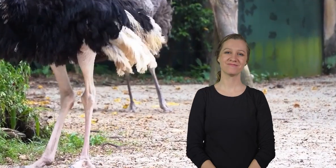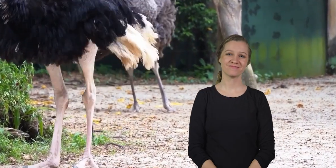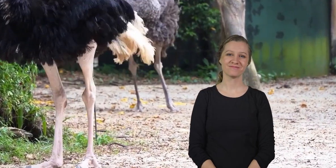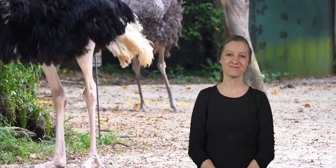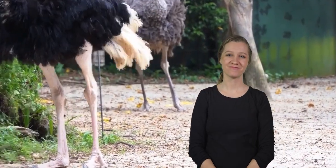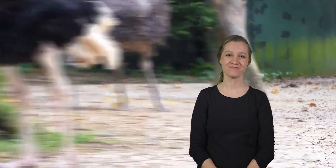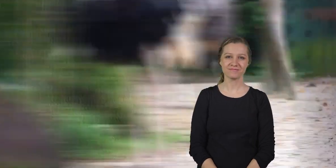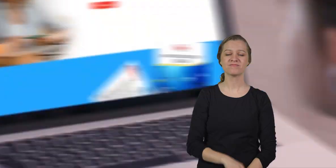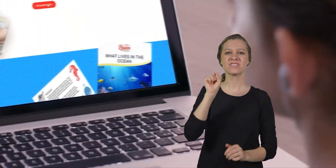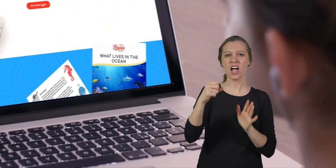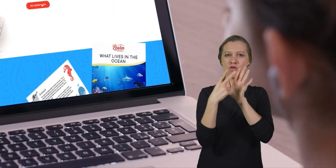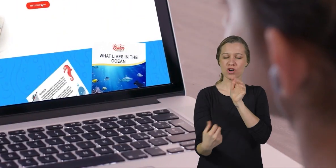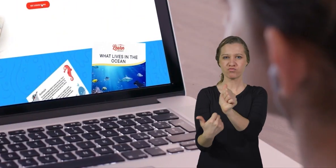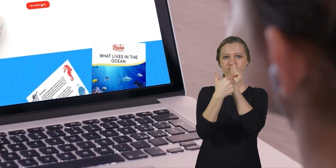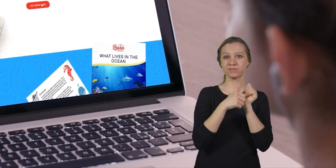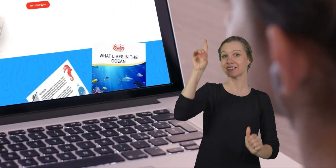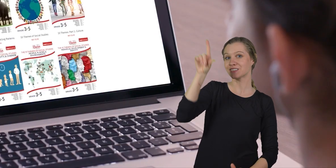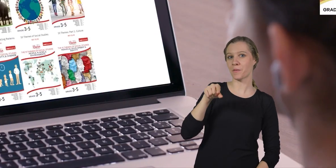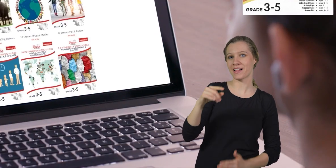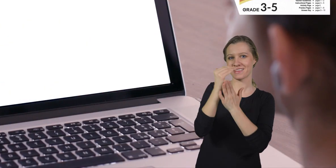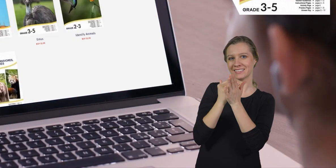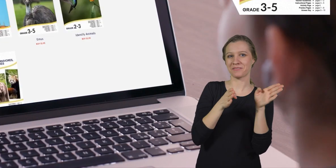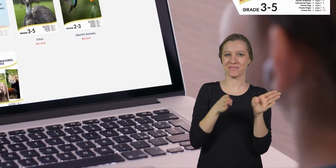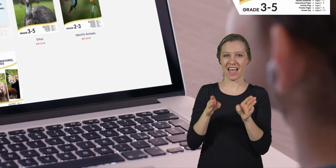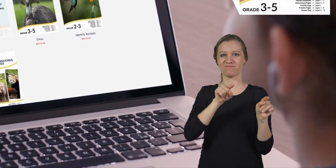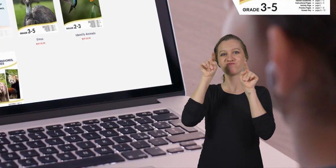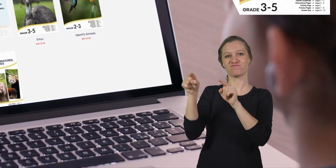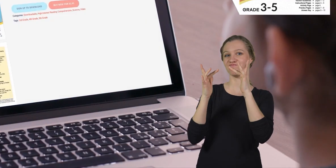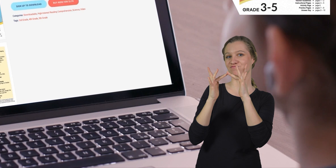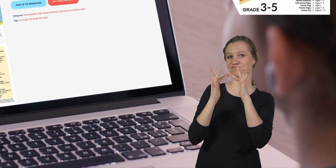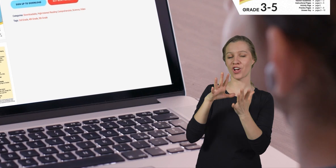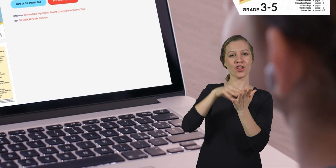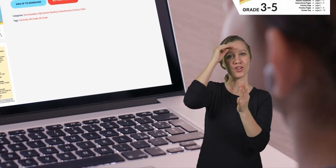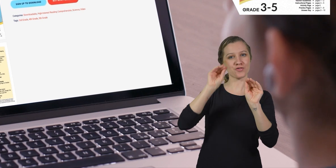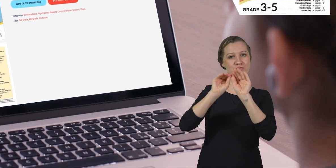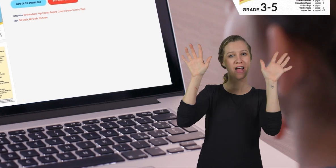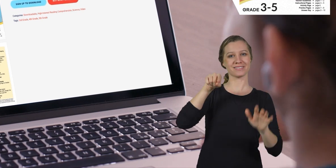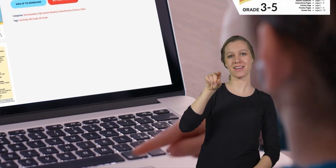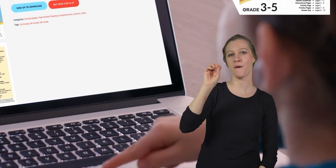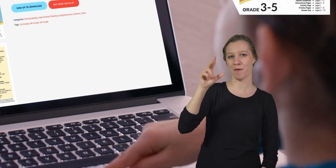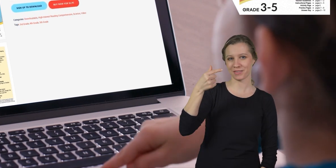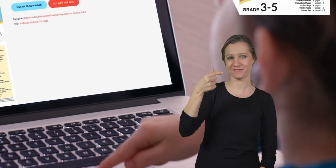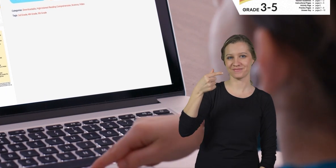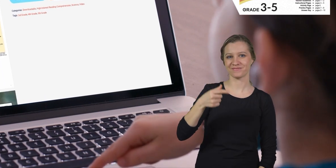ostriches. You can read along with us by downloading this lesson plan from our website, learnbright.org.